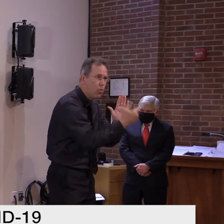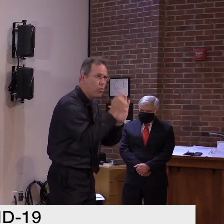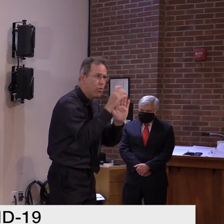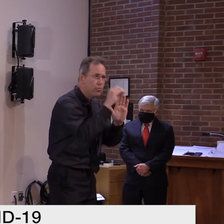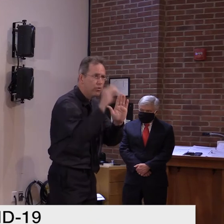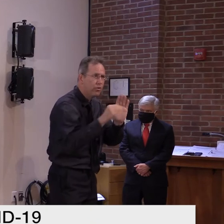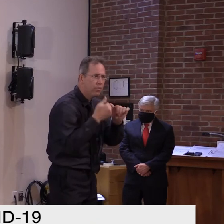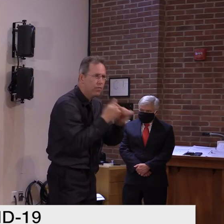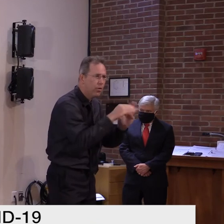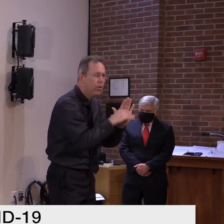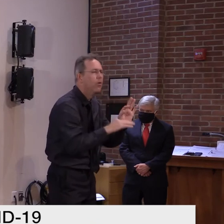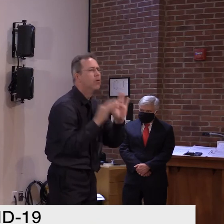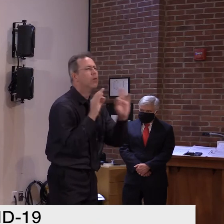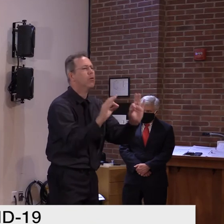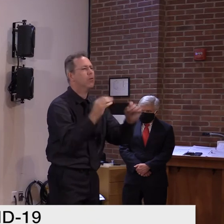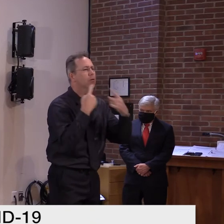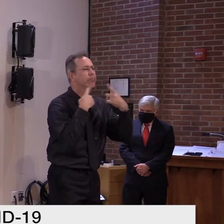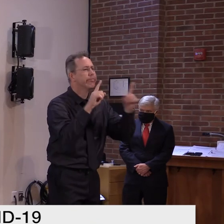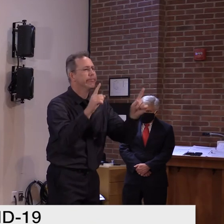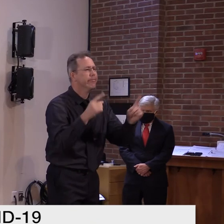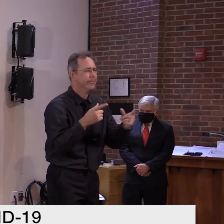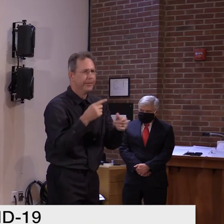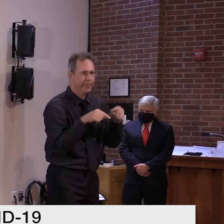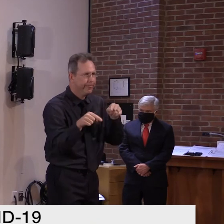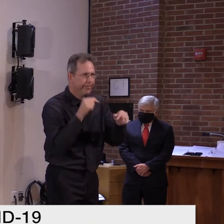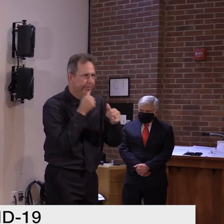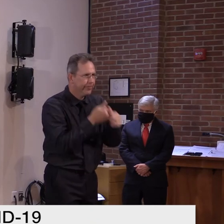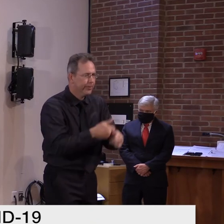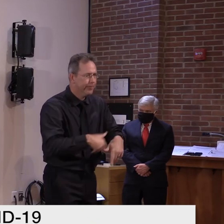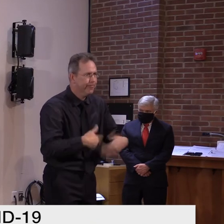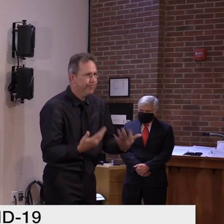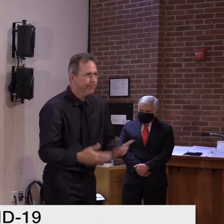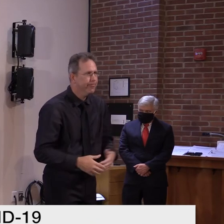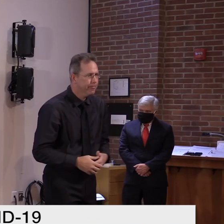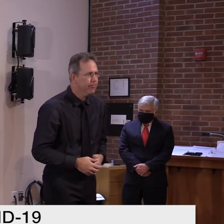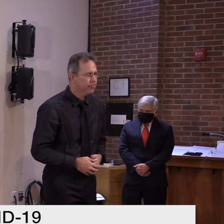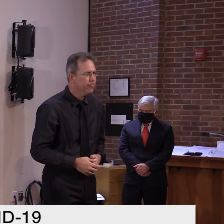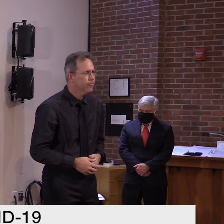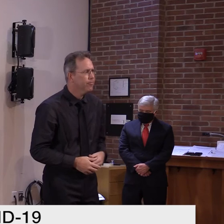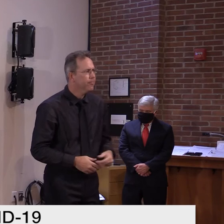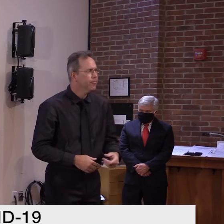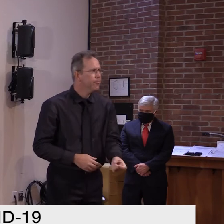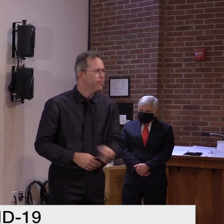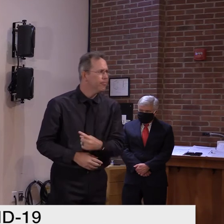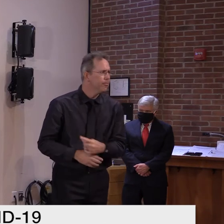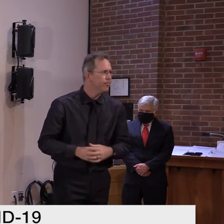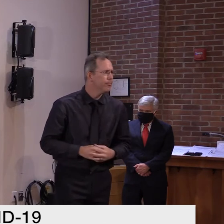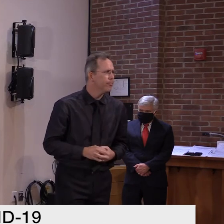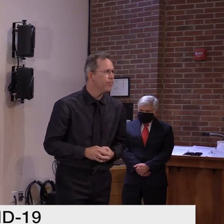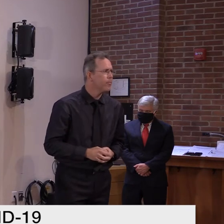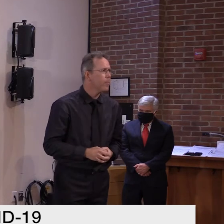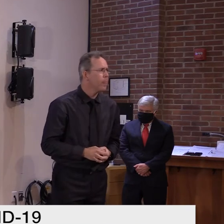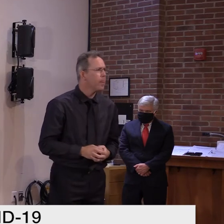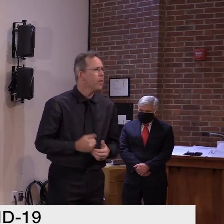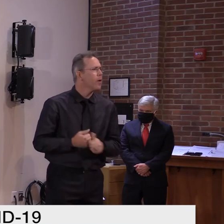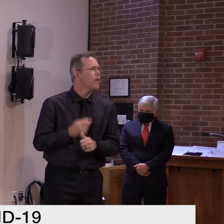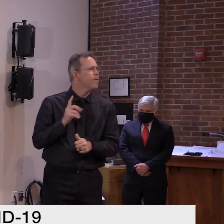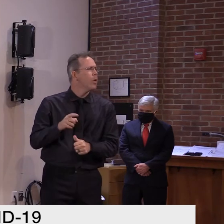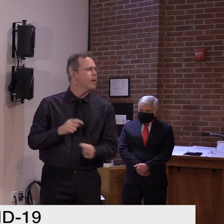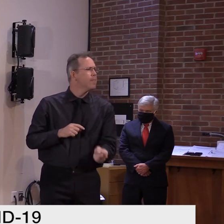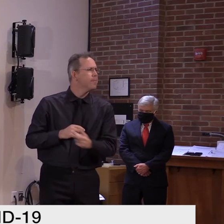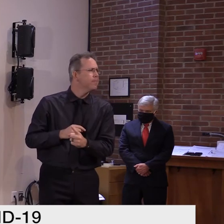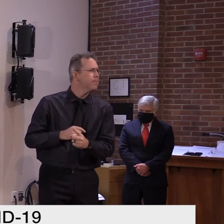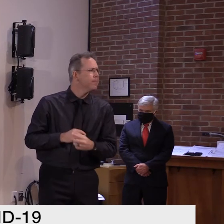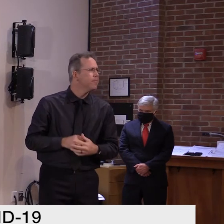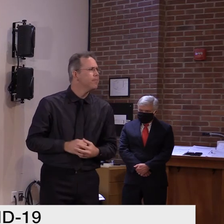Is there any possibility, especially with things like the contact tracers, since it's been acknowledged that people don't seem to always cooperate with those, is there any